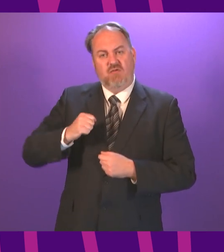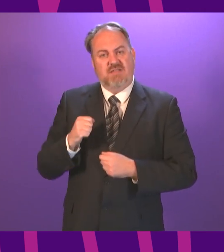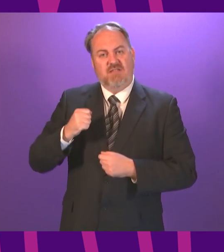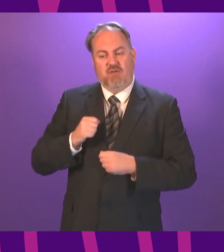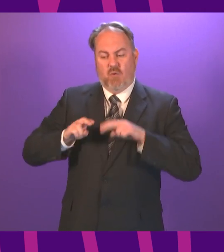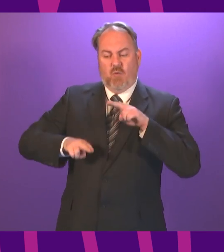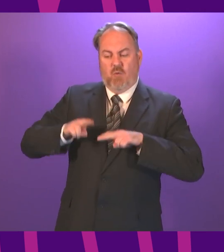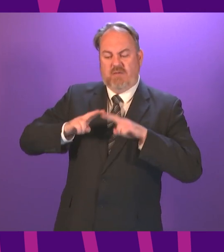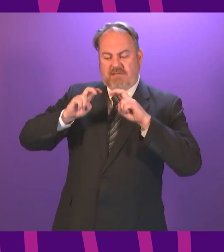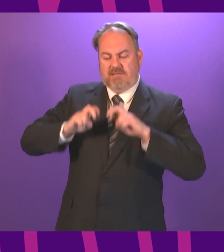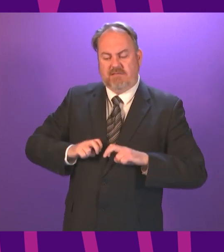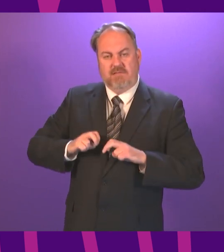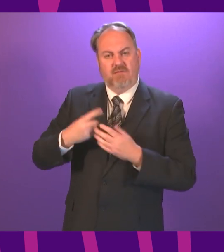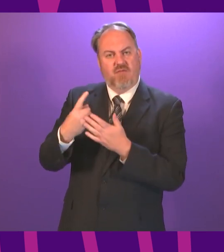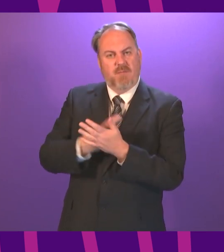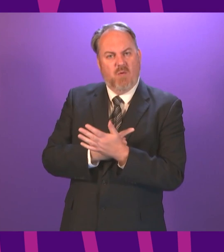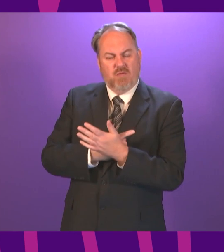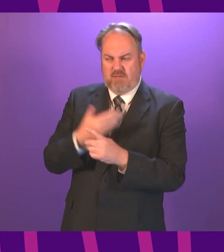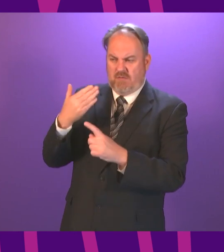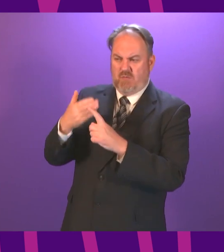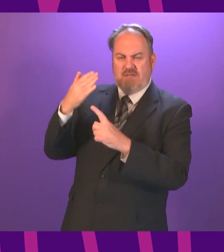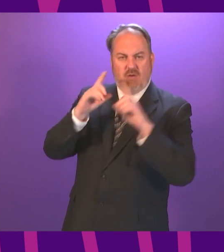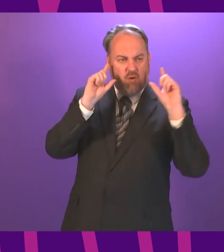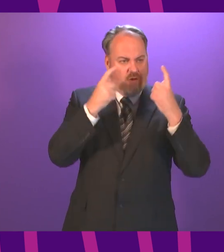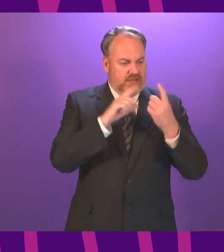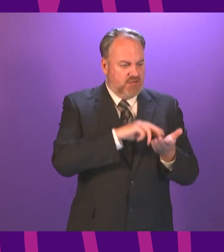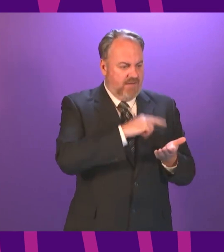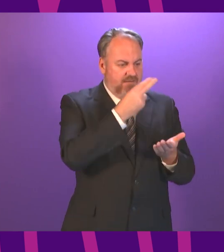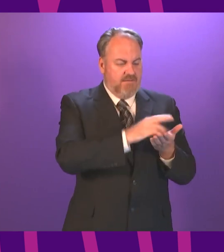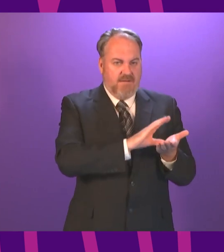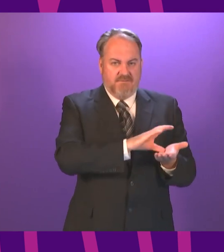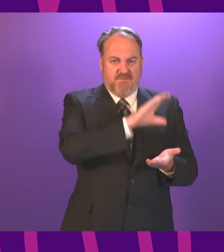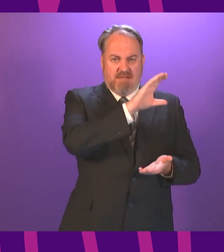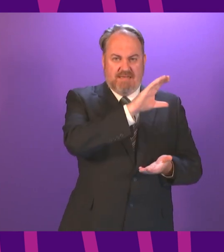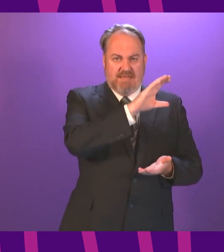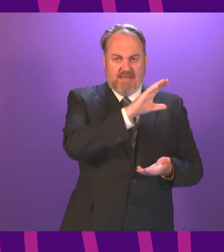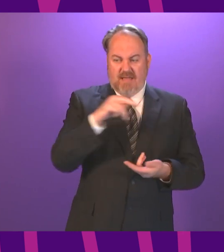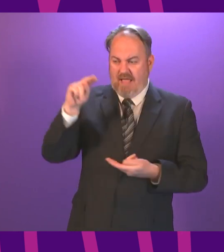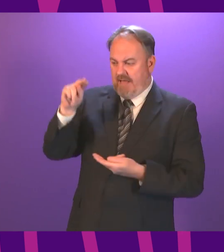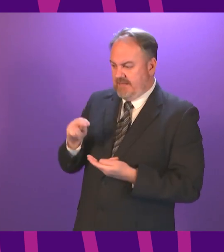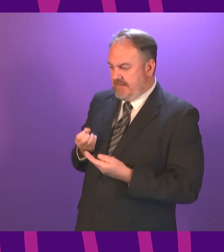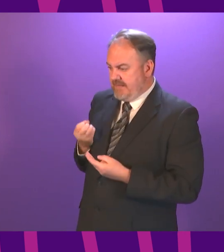highlighted that the gap between colleges funding and expenditure has grown 54 million.